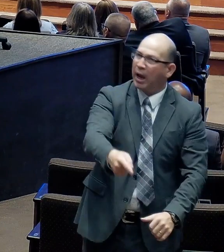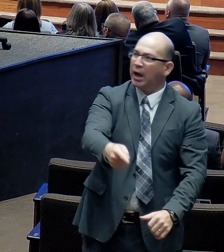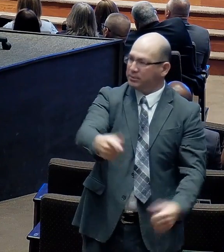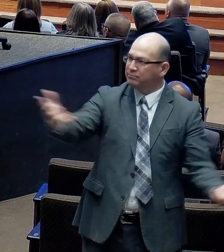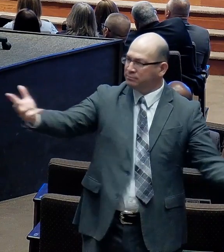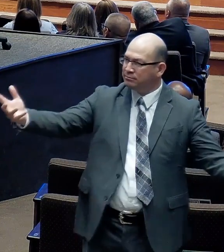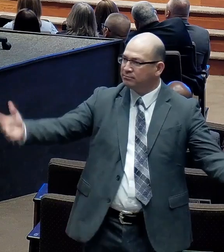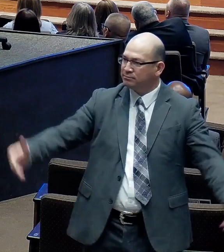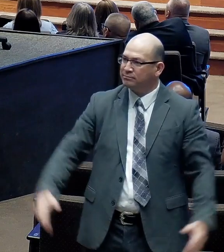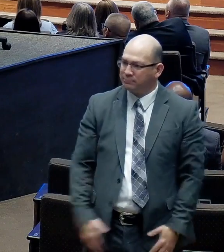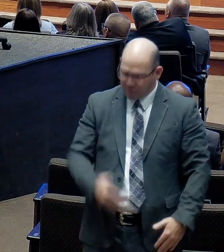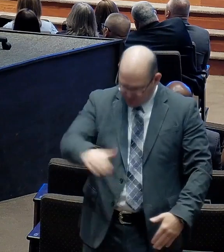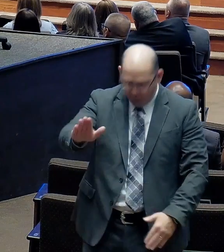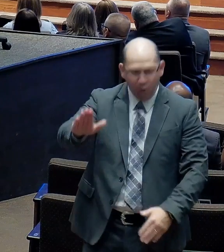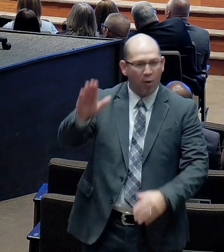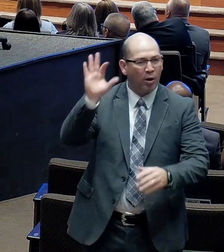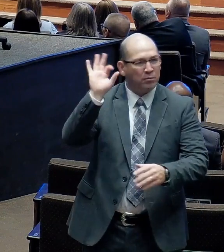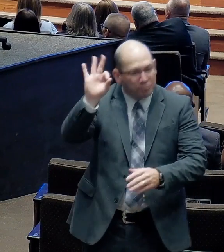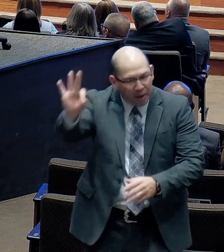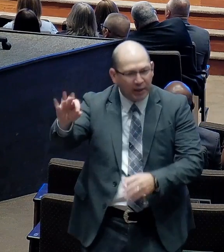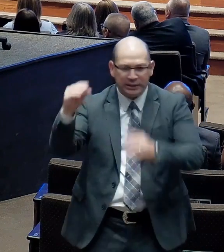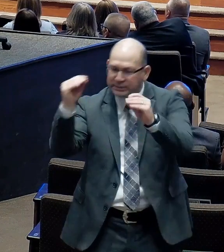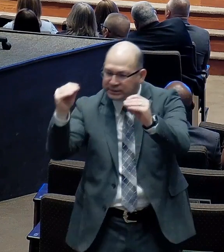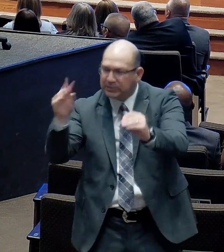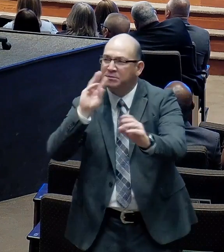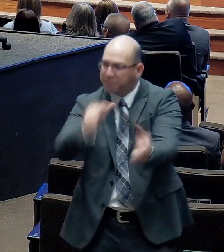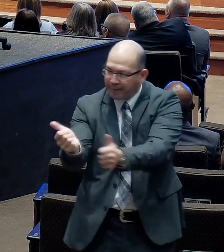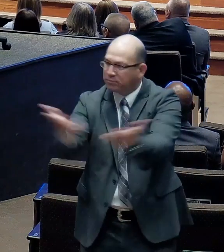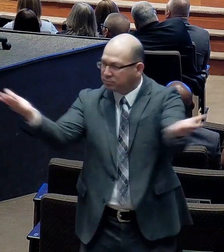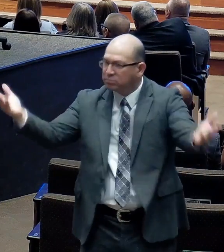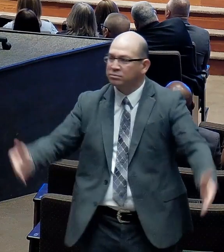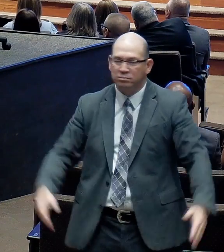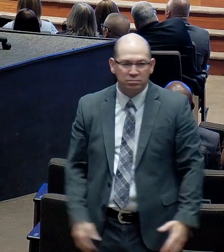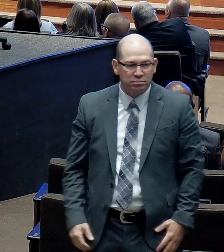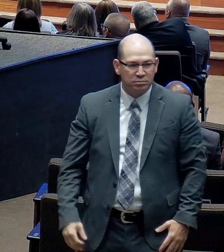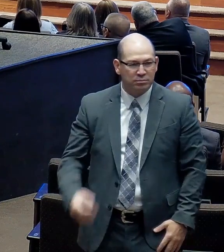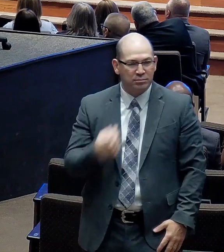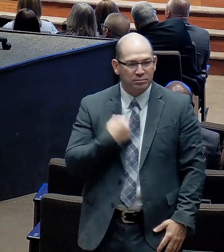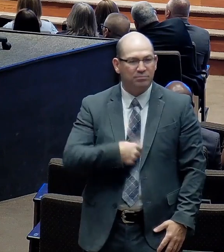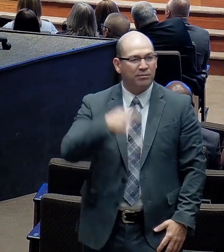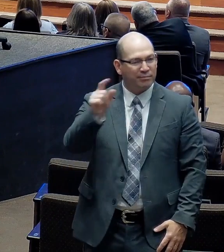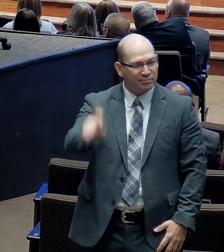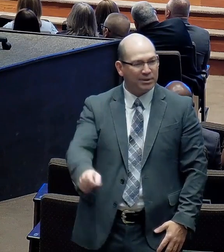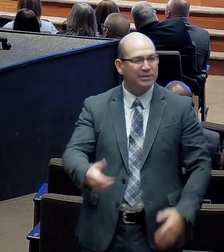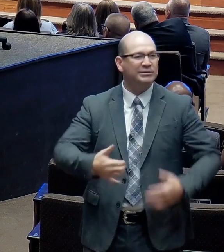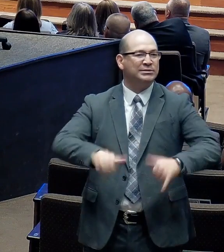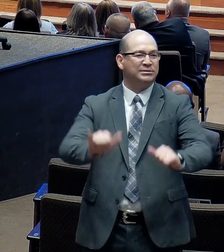Nothing has changed as far as reaching the world. With the gospel message.